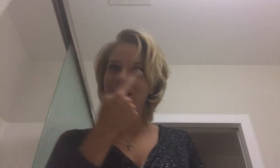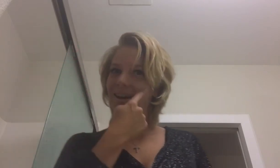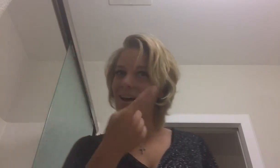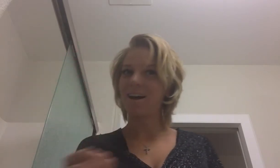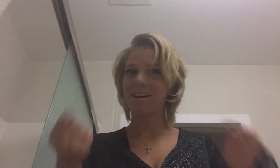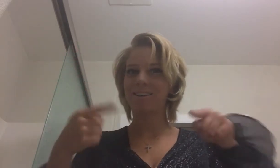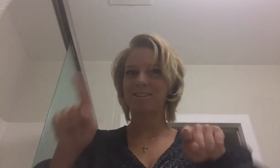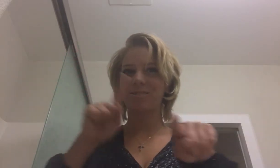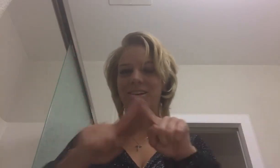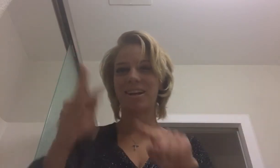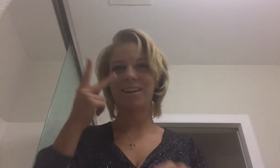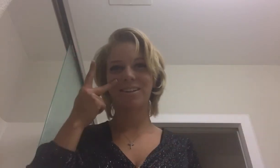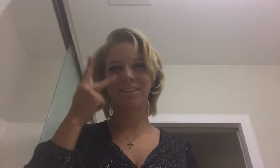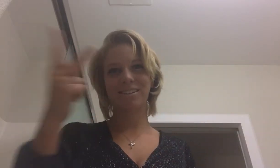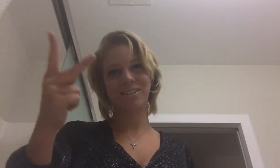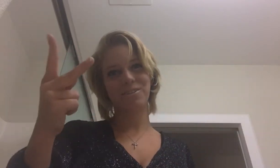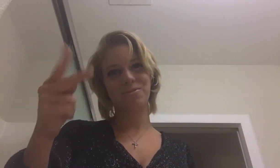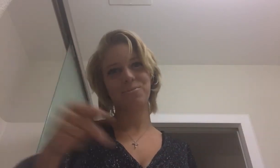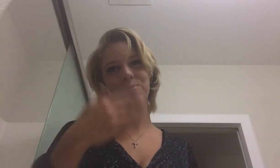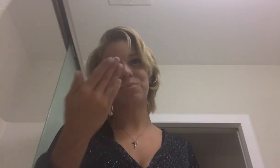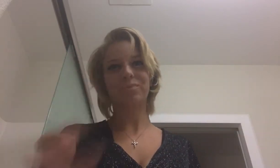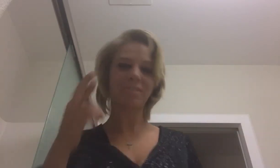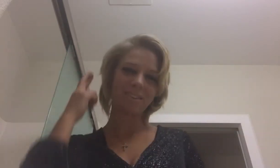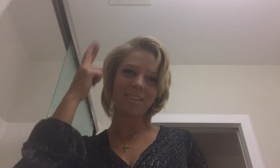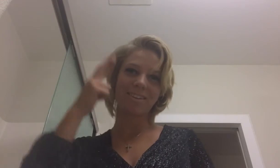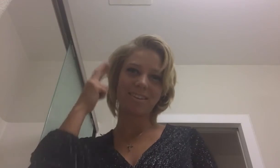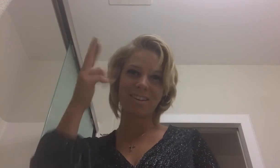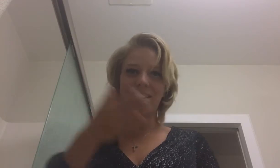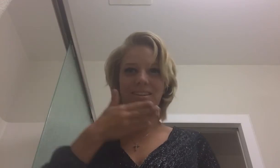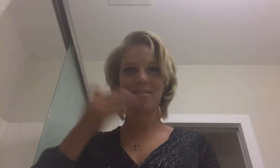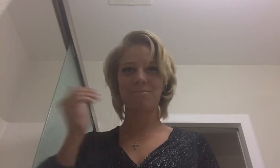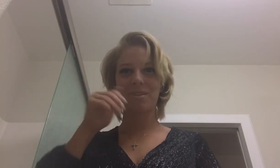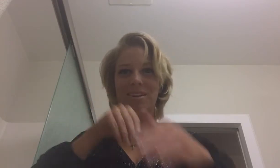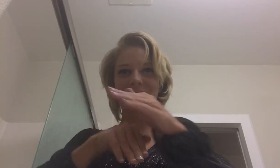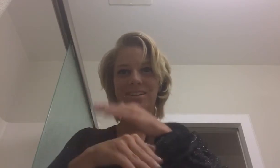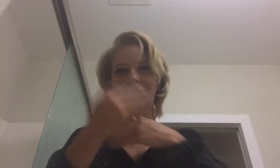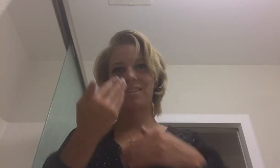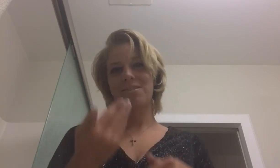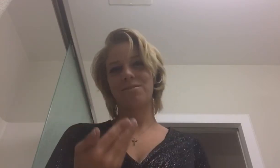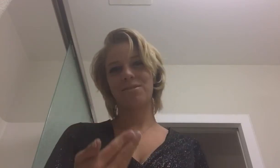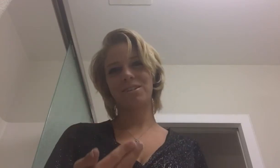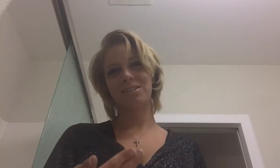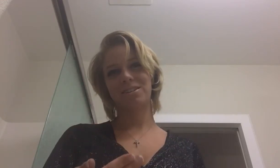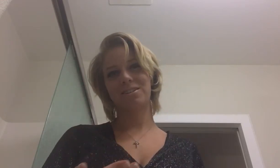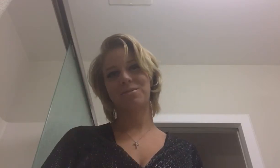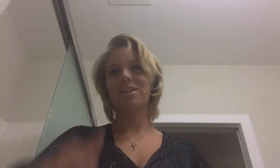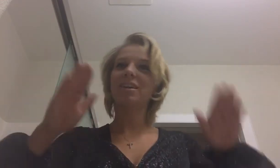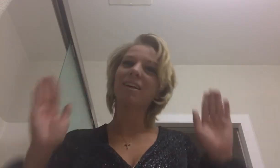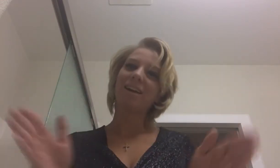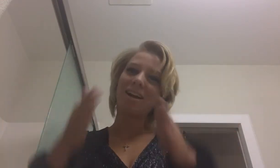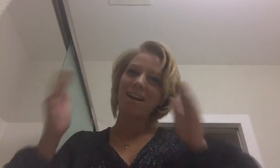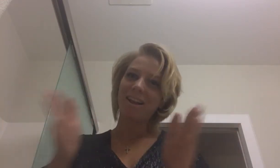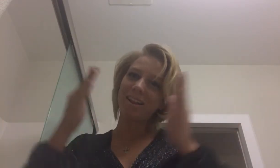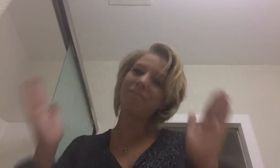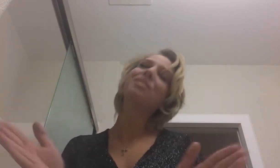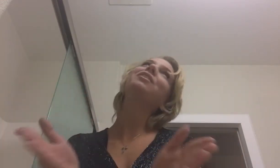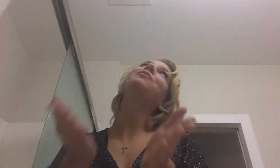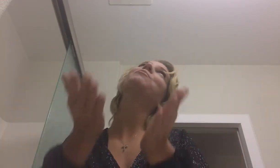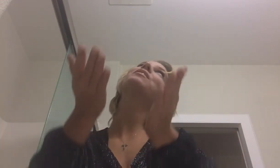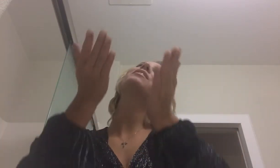eyes when I couldn't see. You saw the face there was in me, lifted me